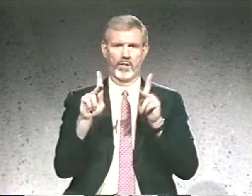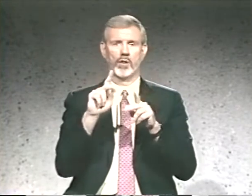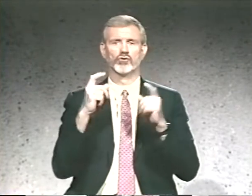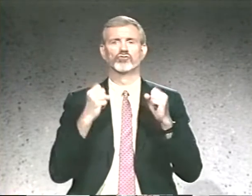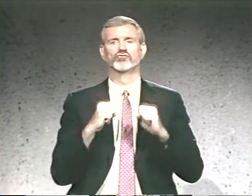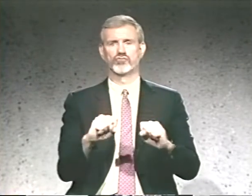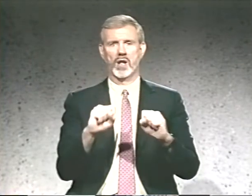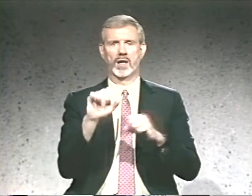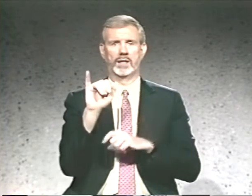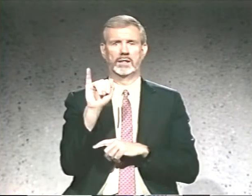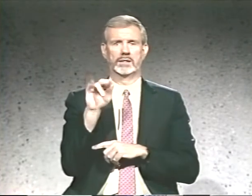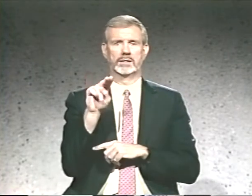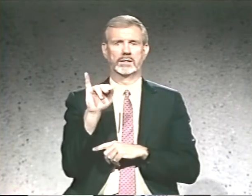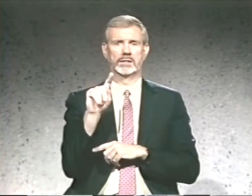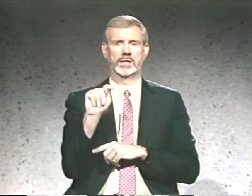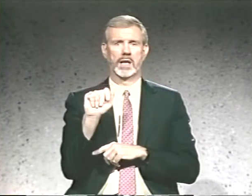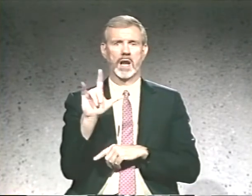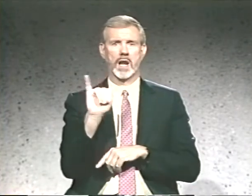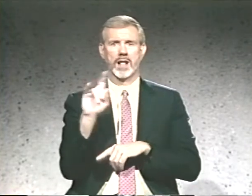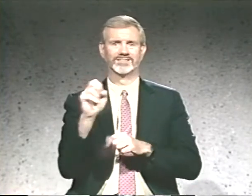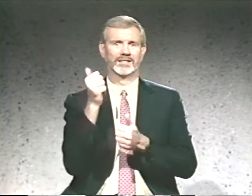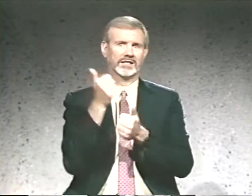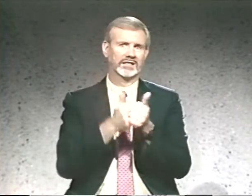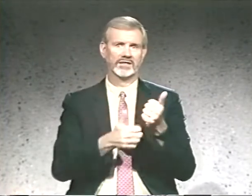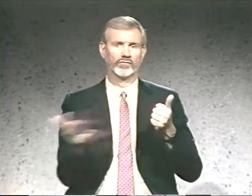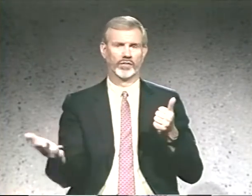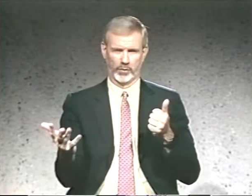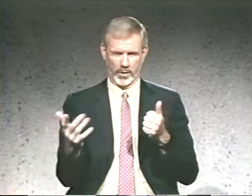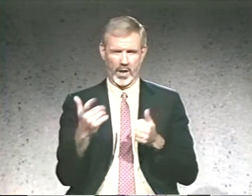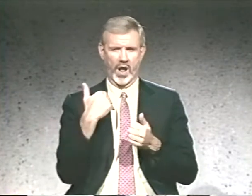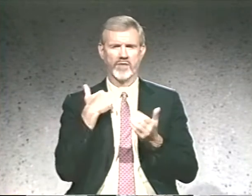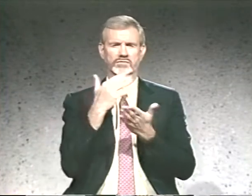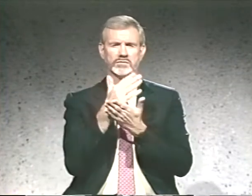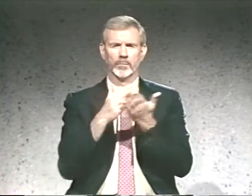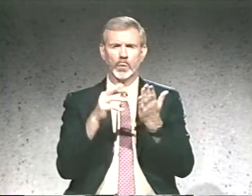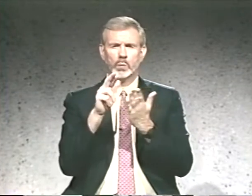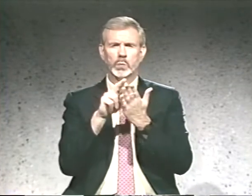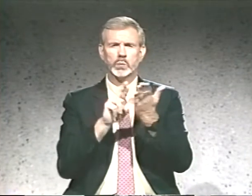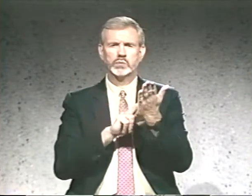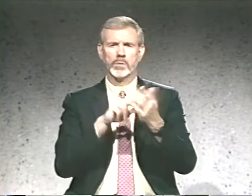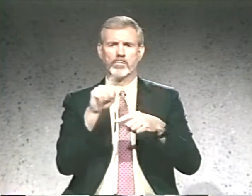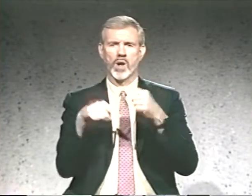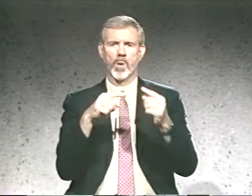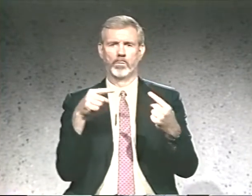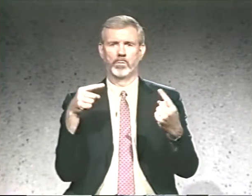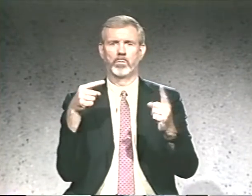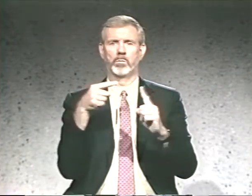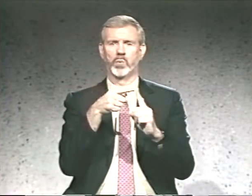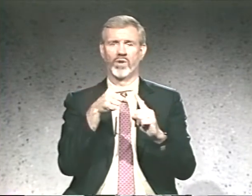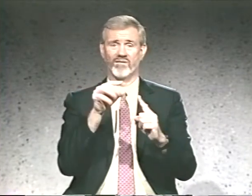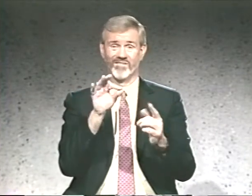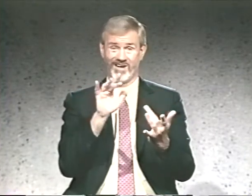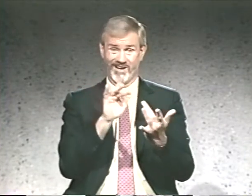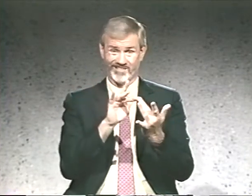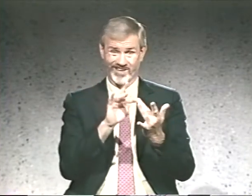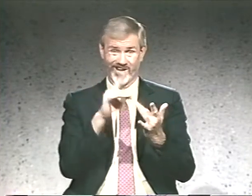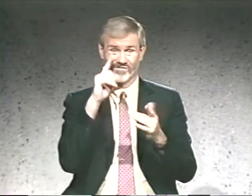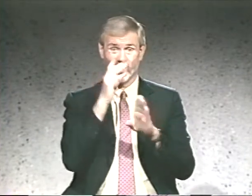try to initialize everything. There are certain rules about the point of contact